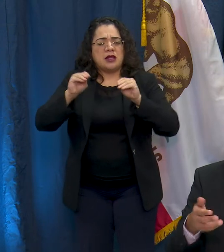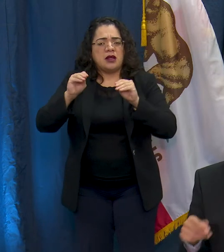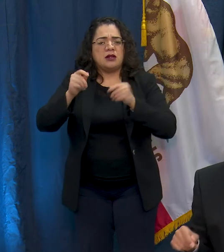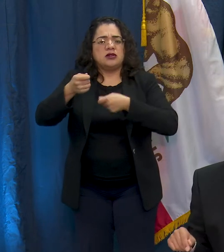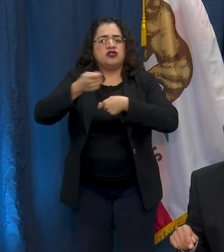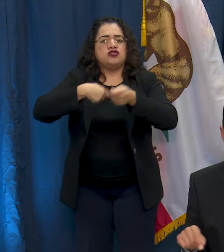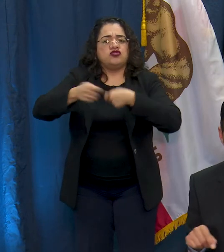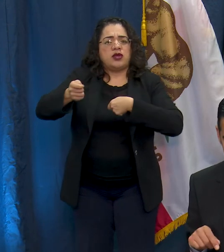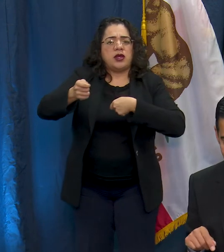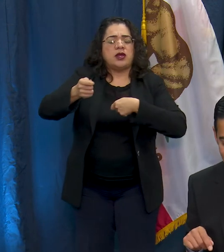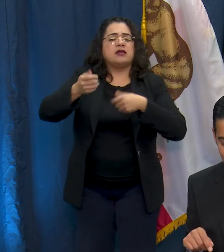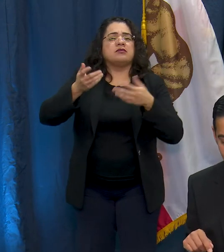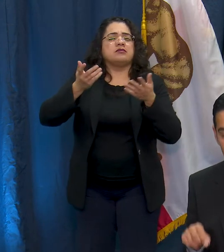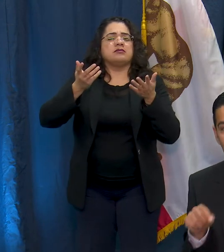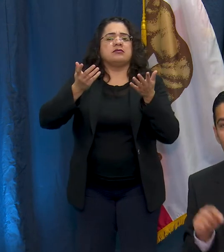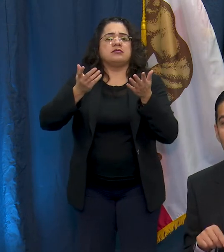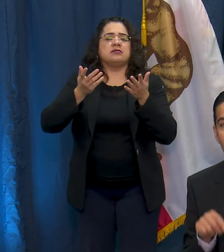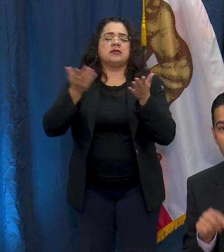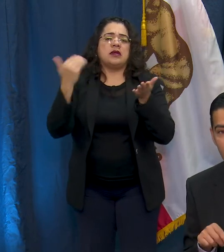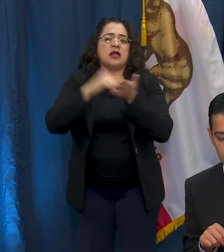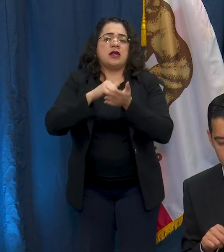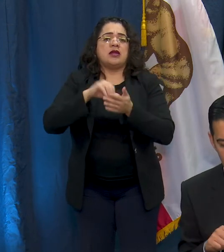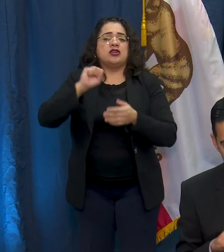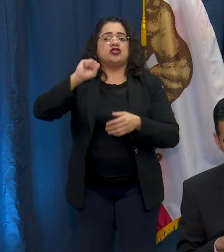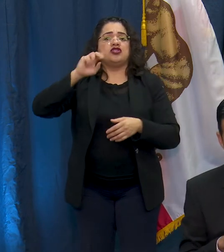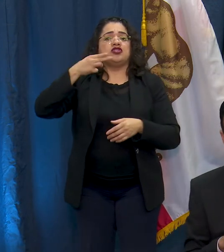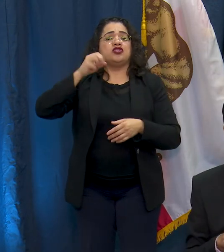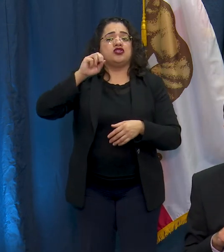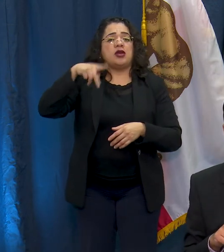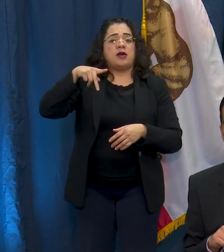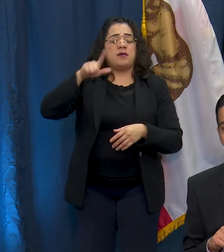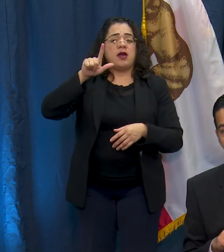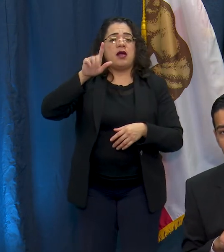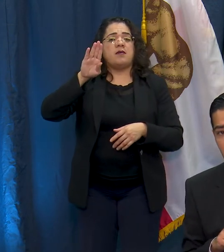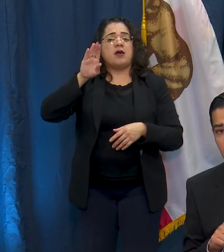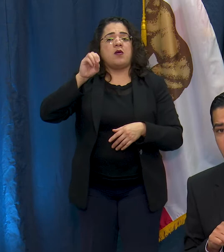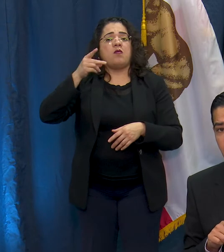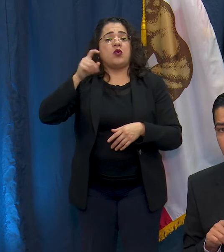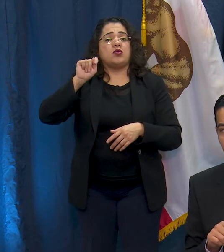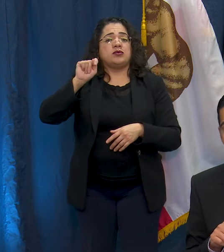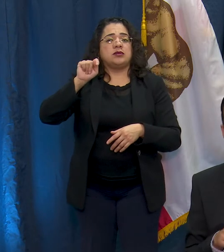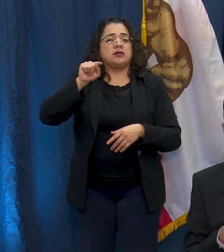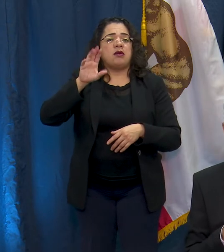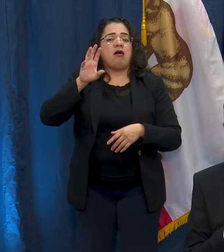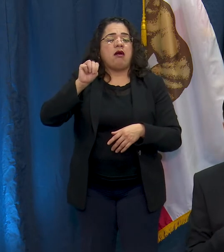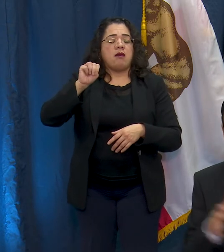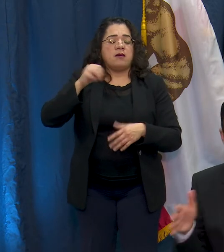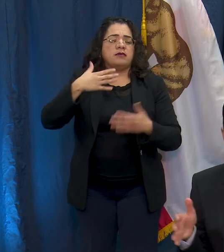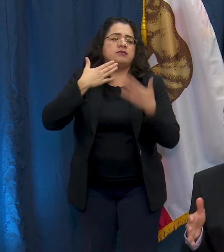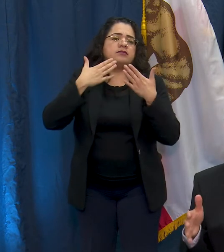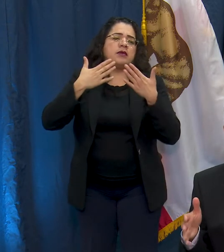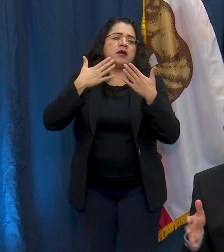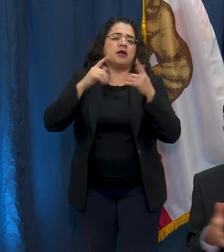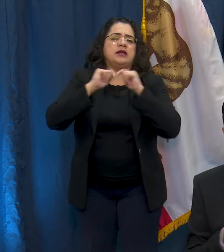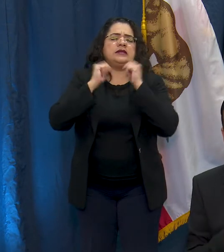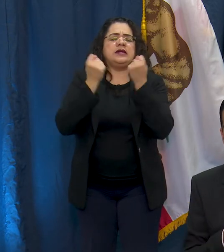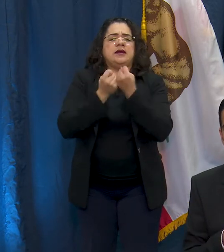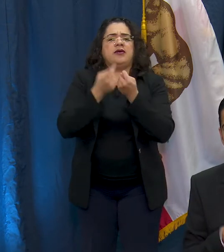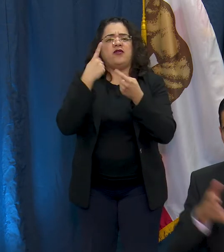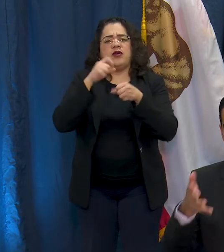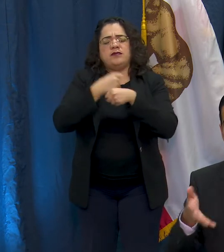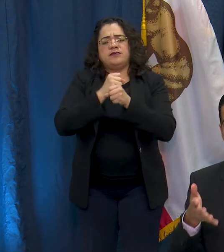products on this site and again it's shop.lbpost.com and I want to thank the team there for creating this